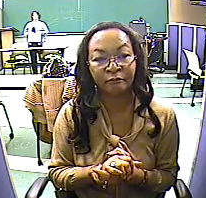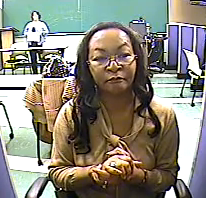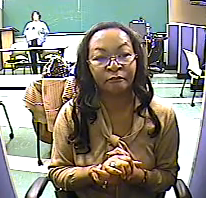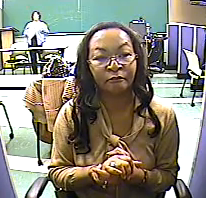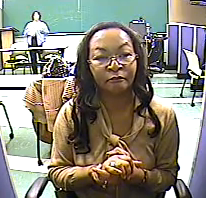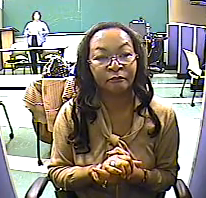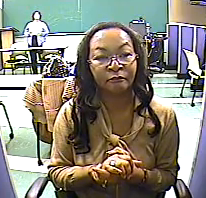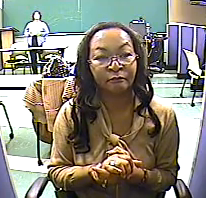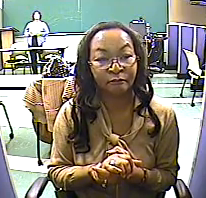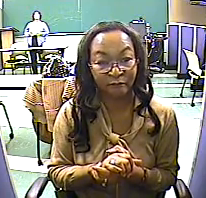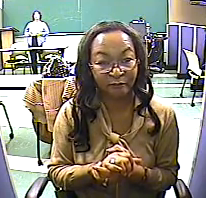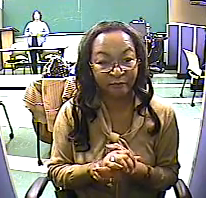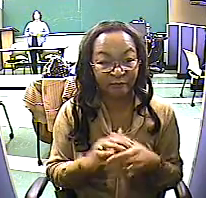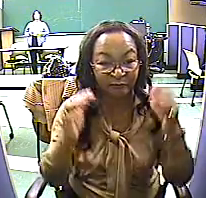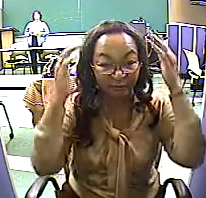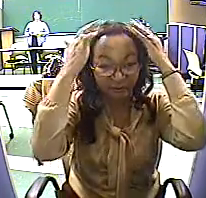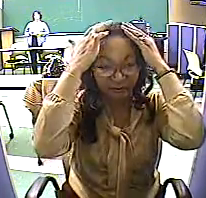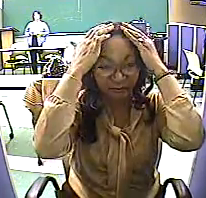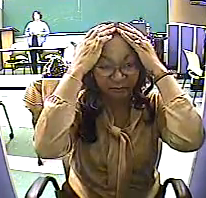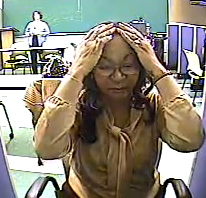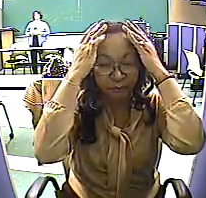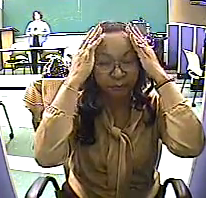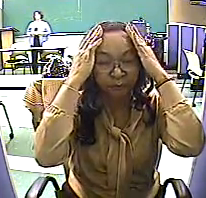You just put a sign to every word that you hear.